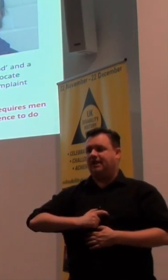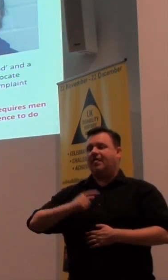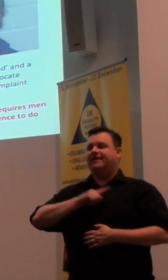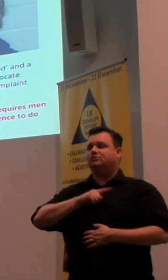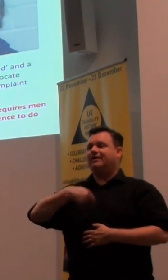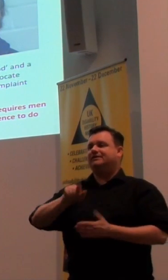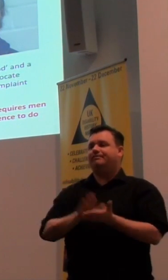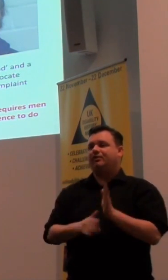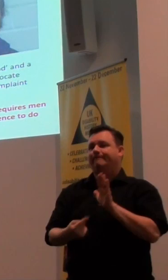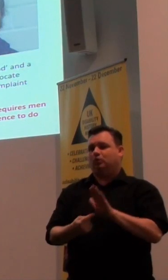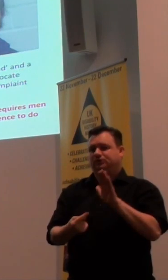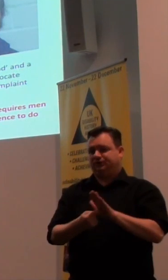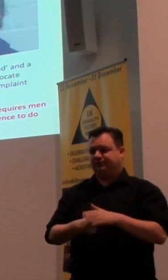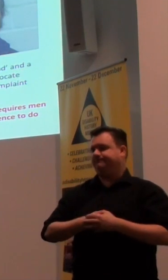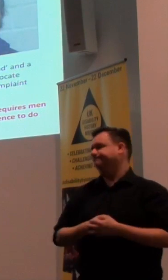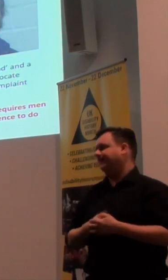is important. Thank you.